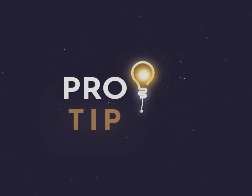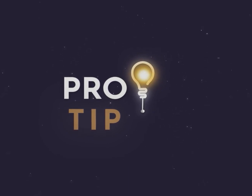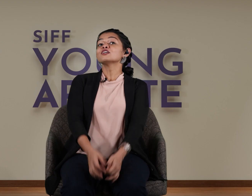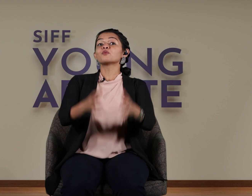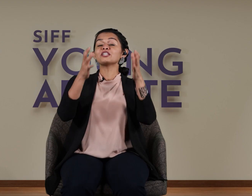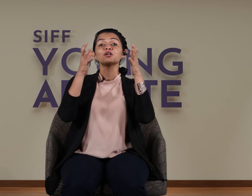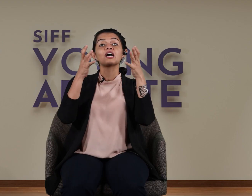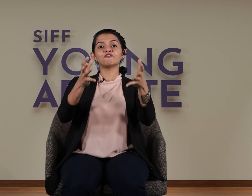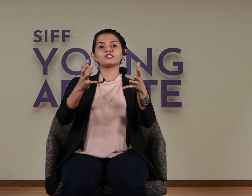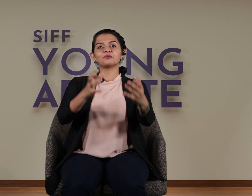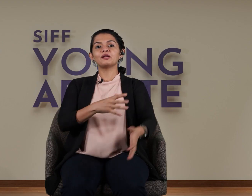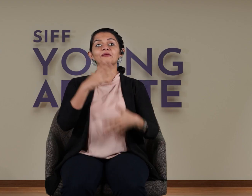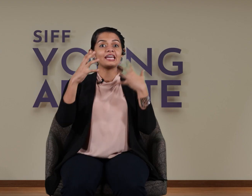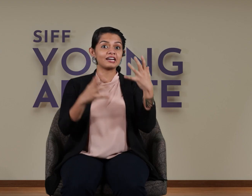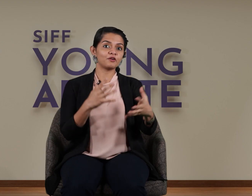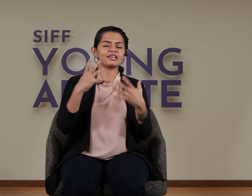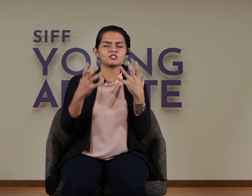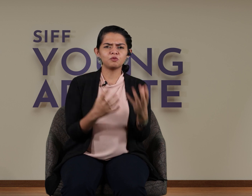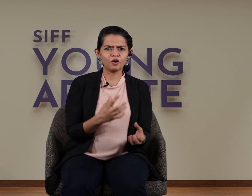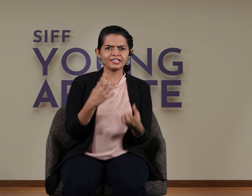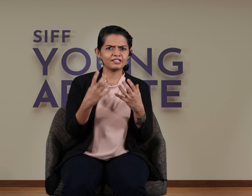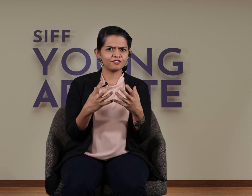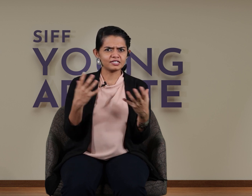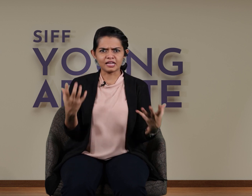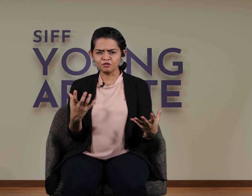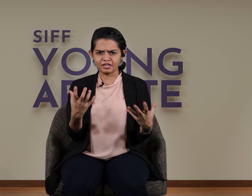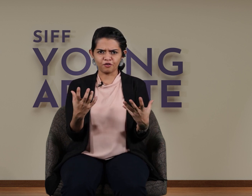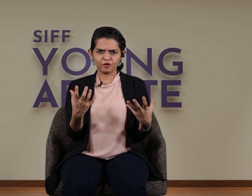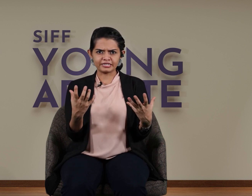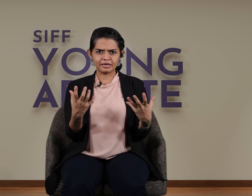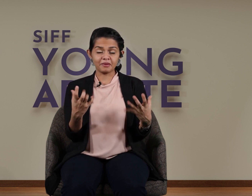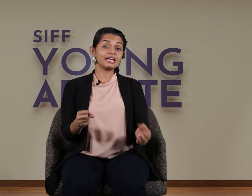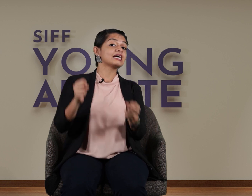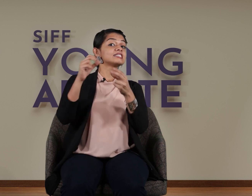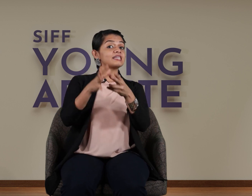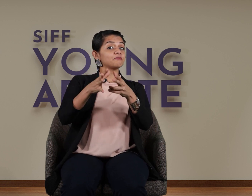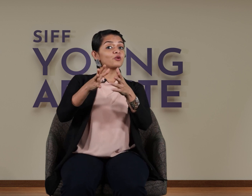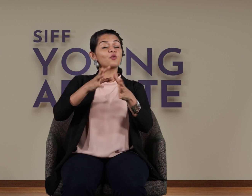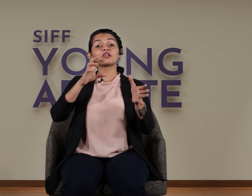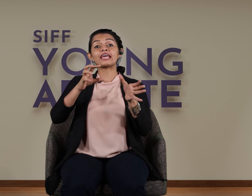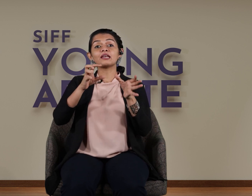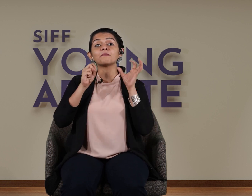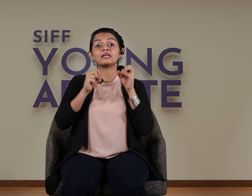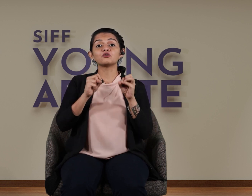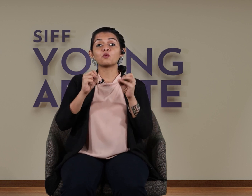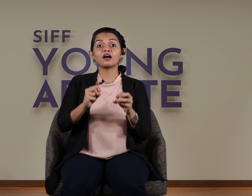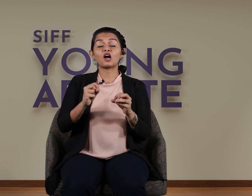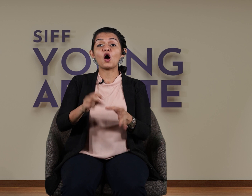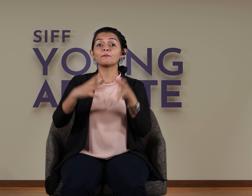so once you're comfortable playing around and exploring the different sounds that your voice can make step two would then be to work on